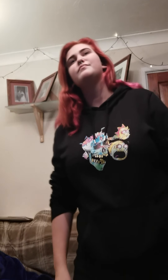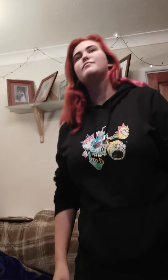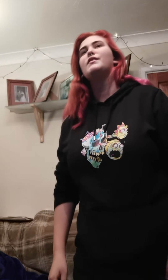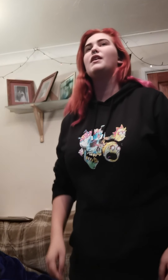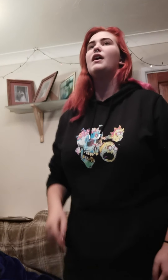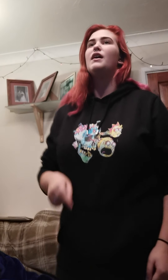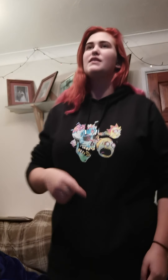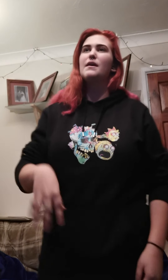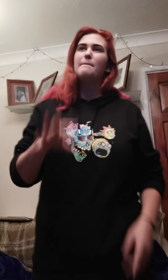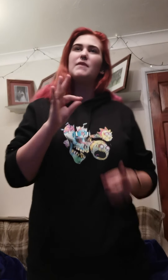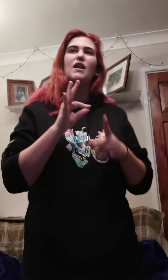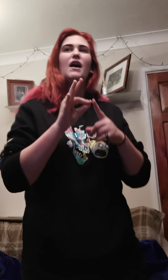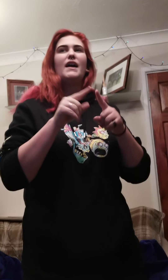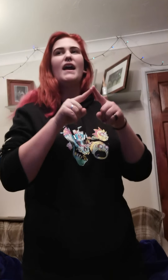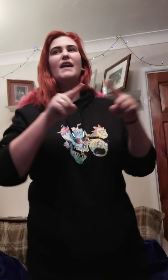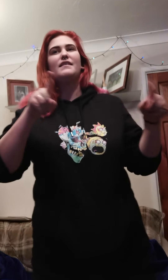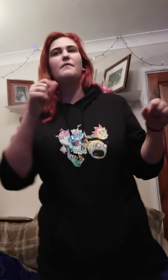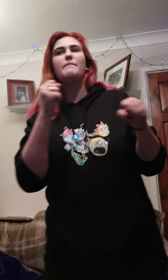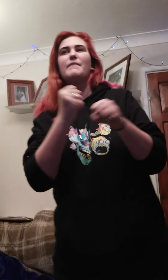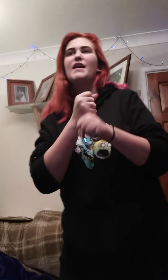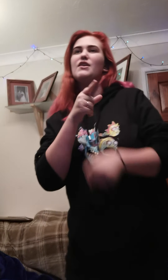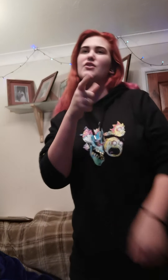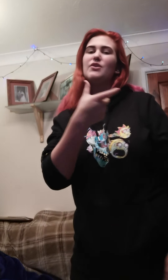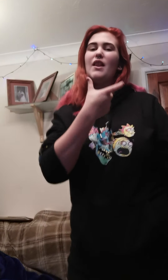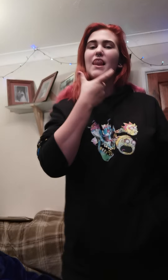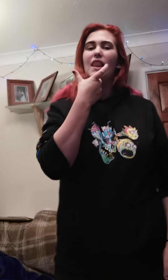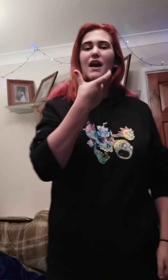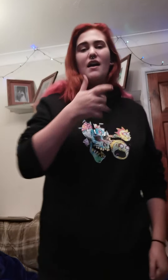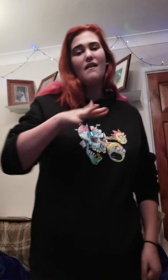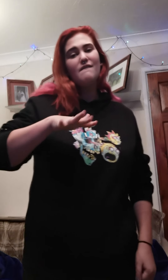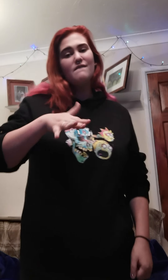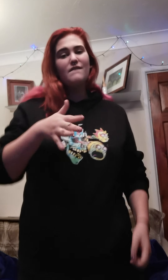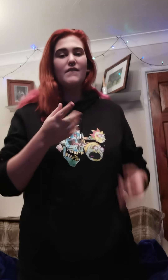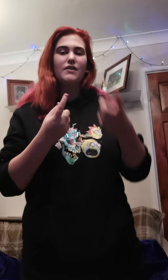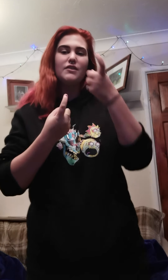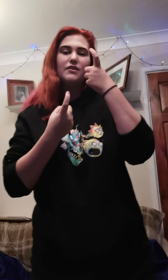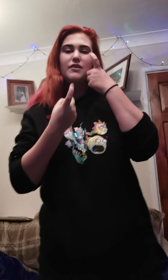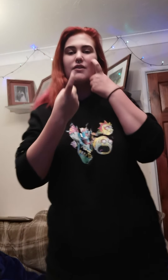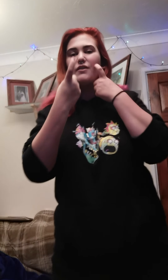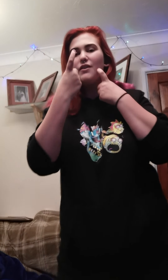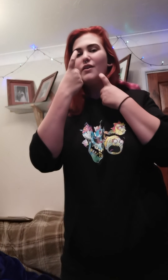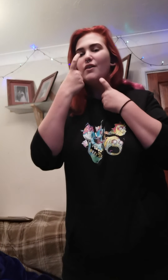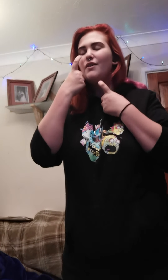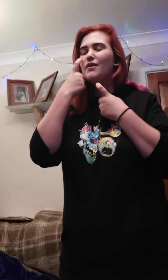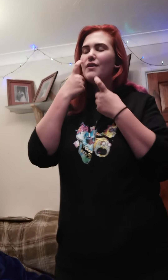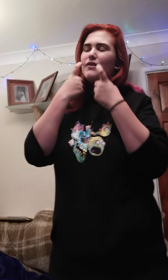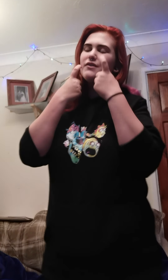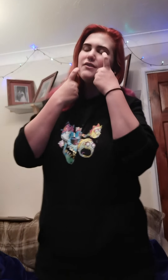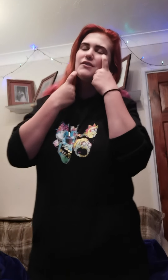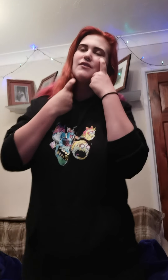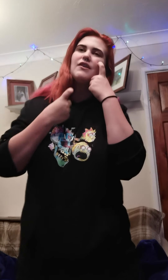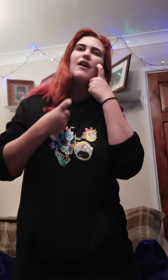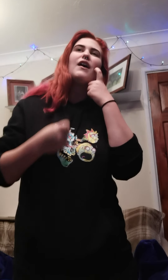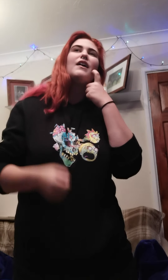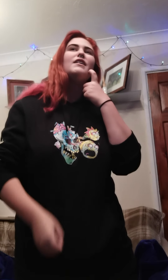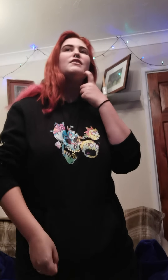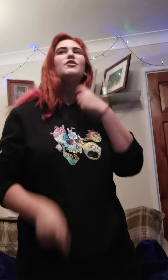The same line can't take your life Oh, God You